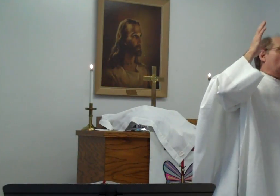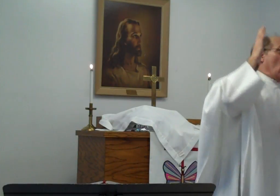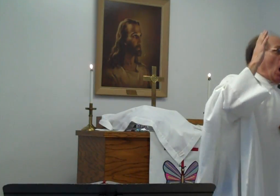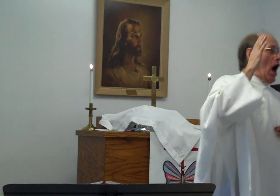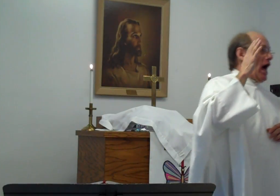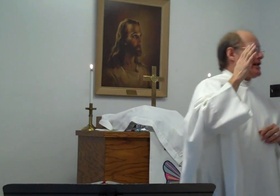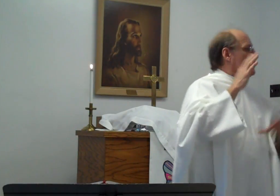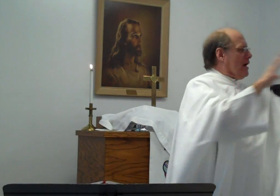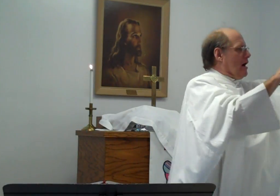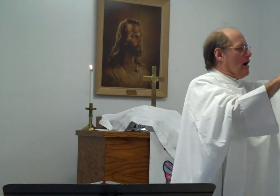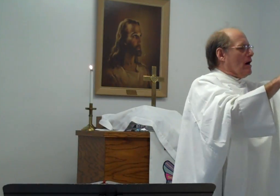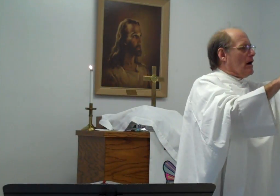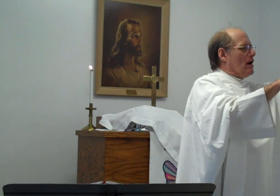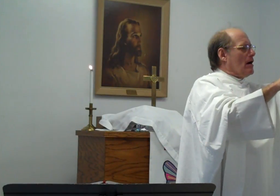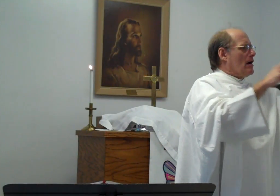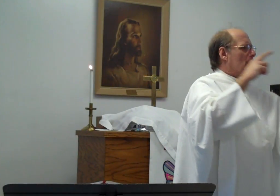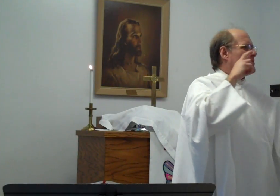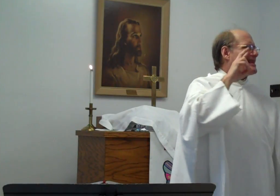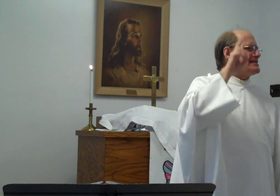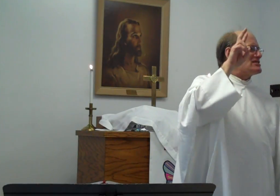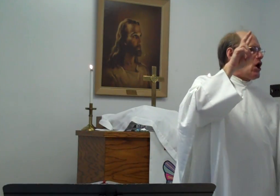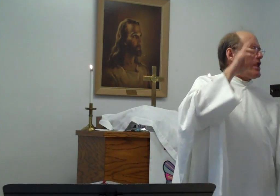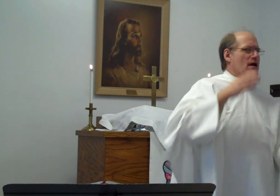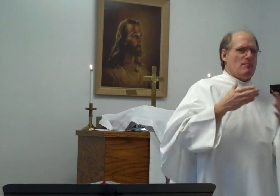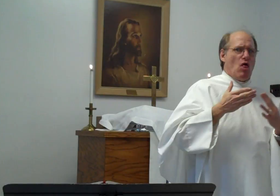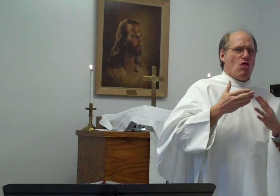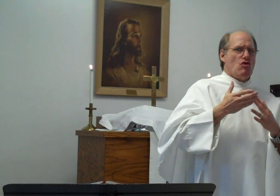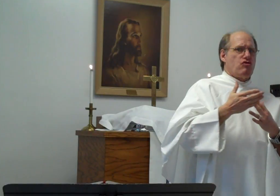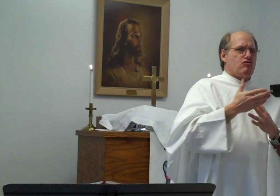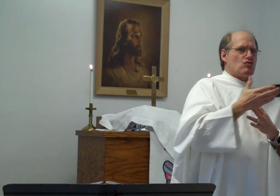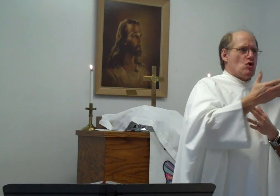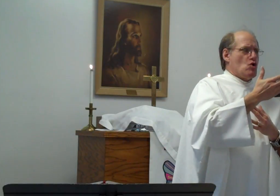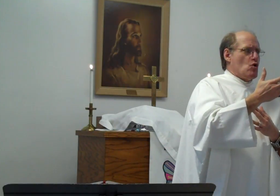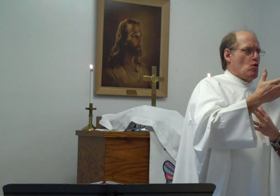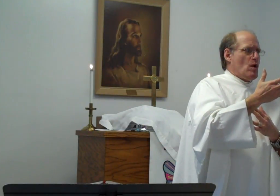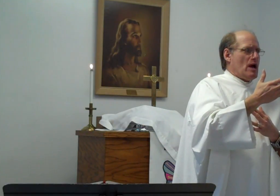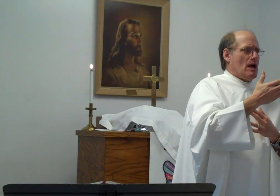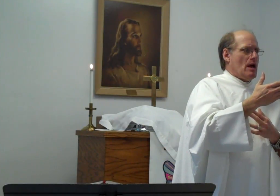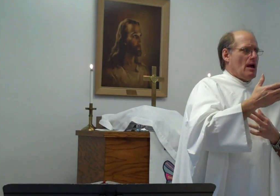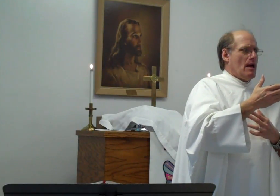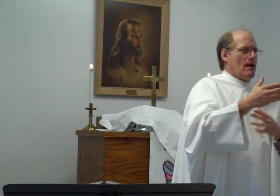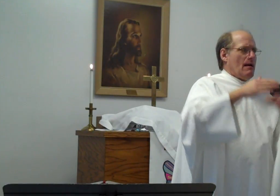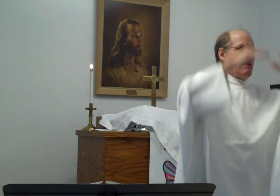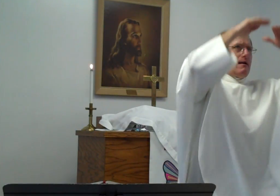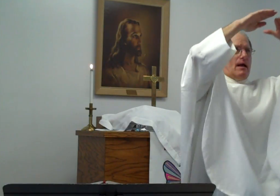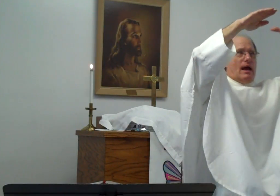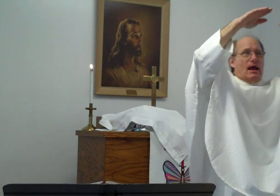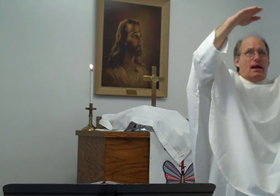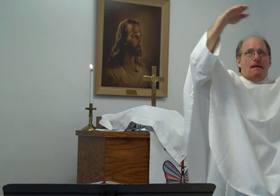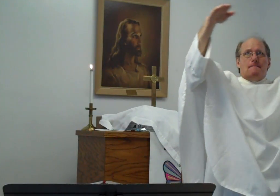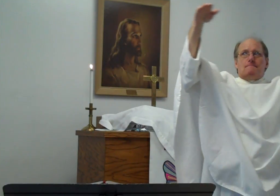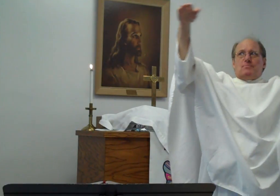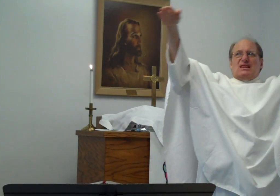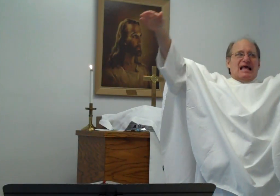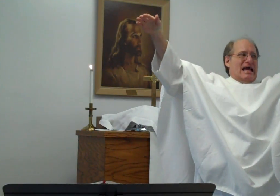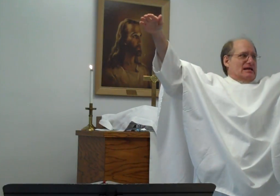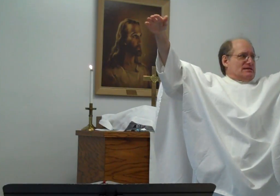God, but they saw him through a plate